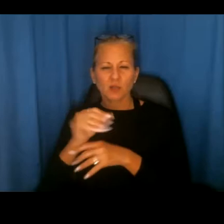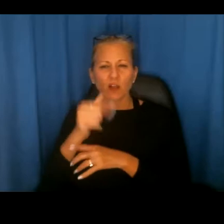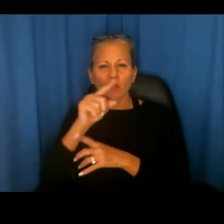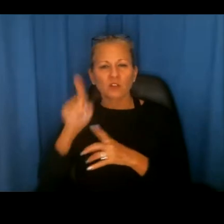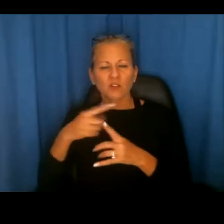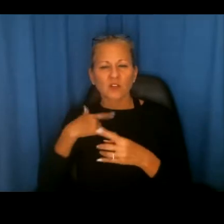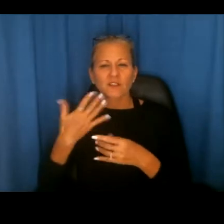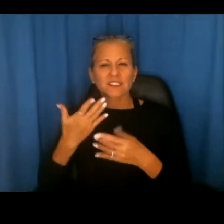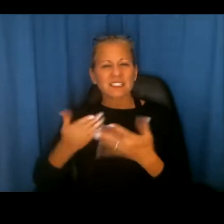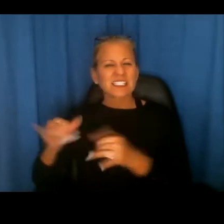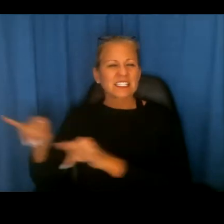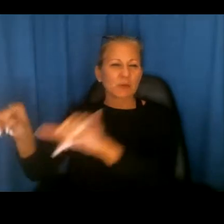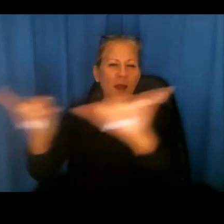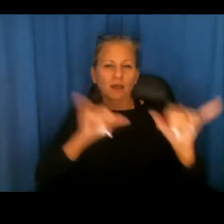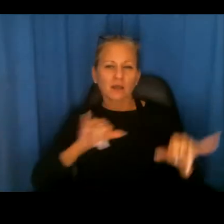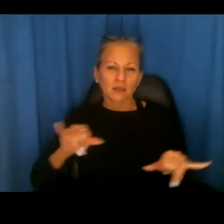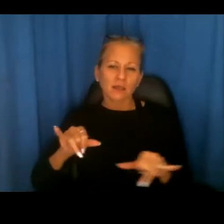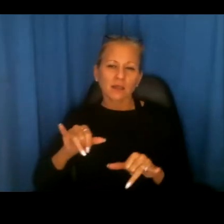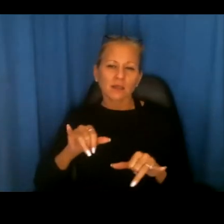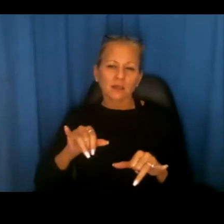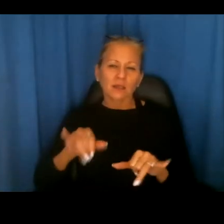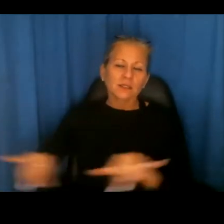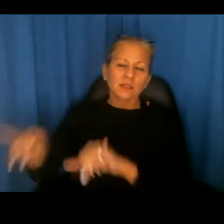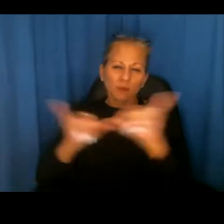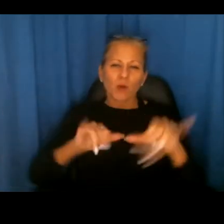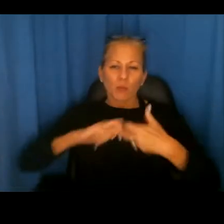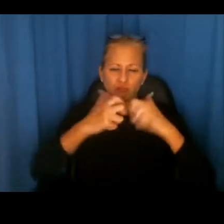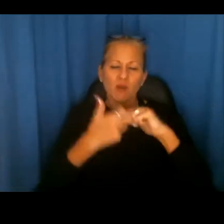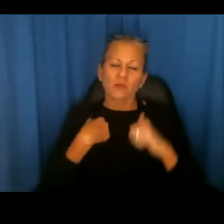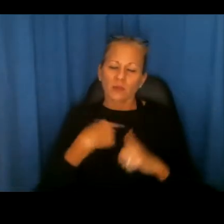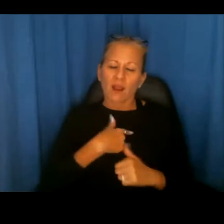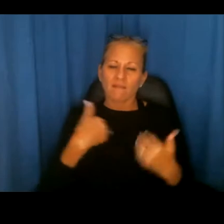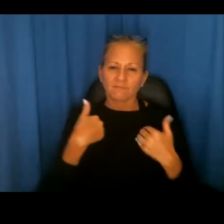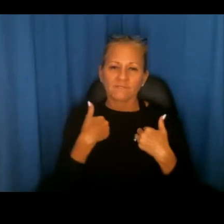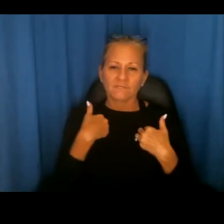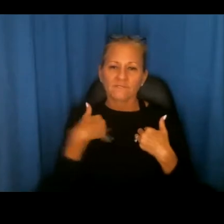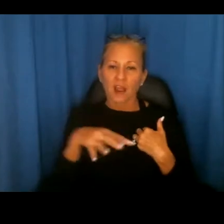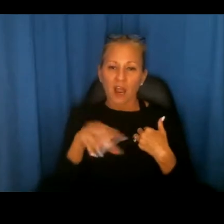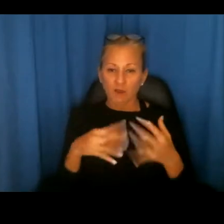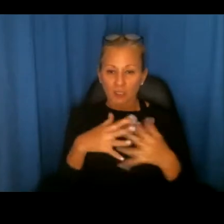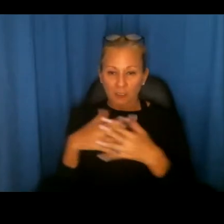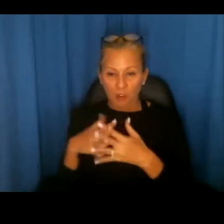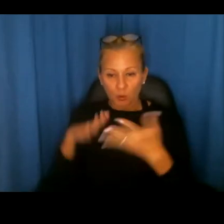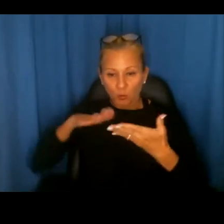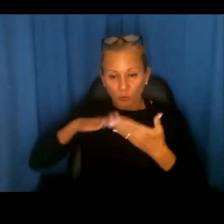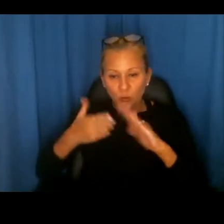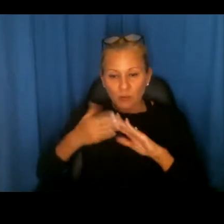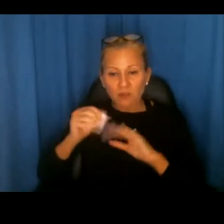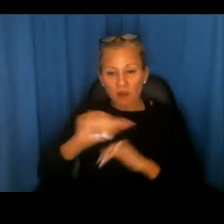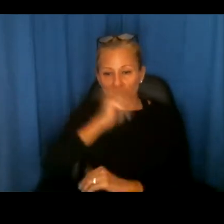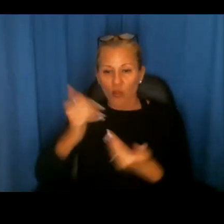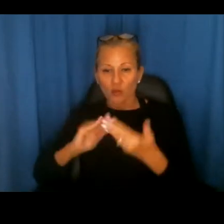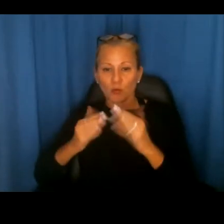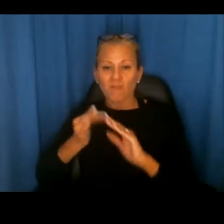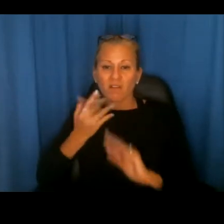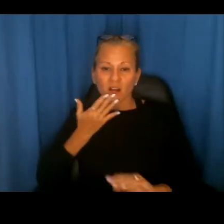systematic problem or rather a systemic problem that we have, um, African-American communities and other communities of